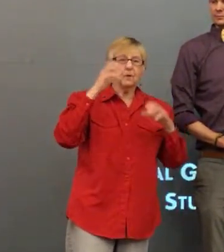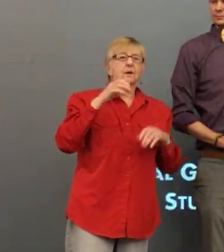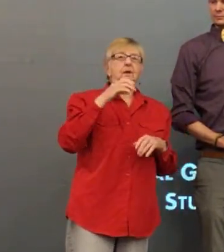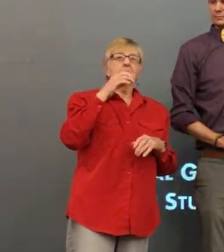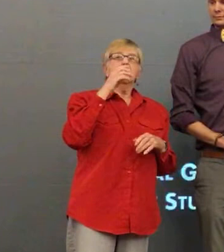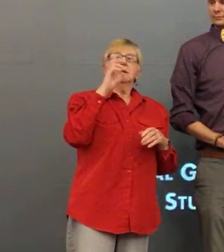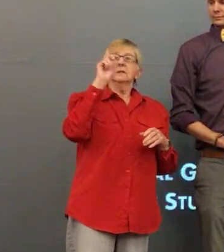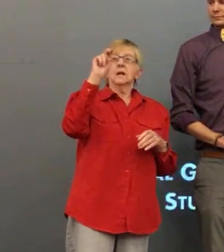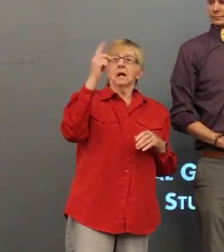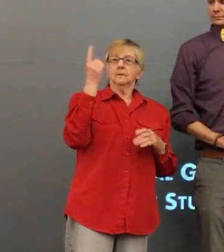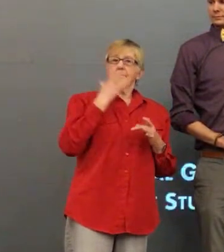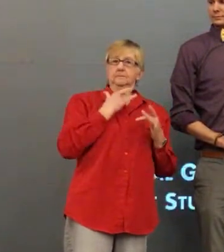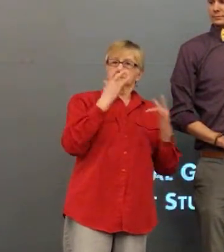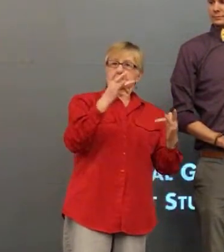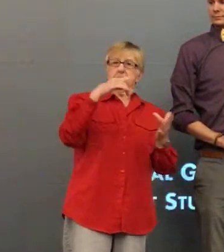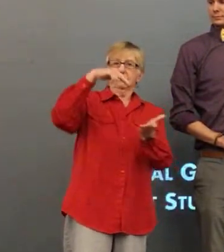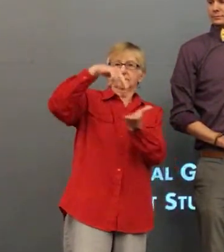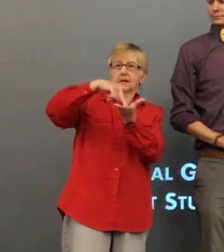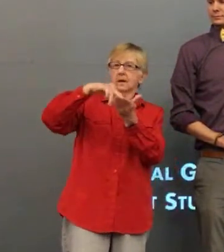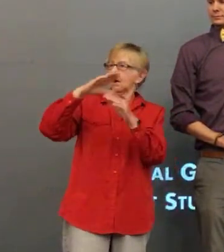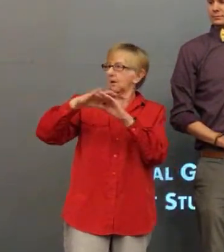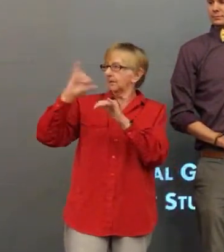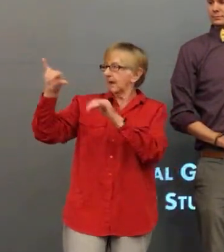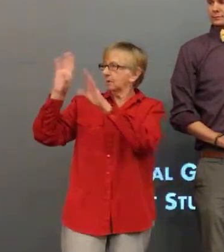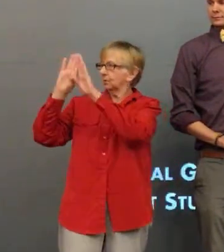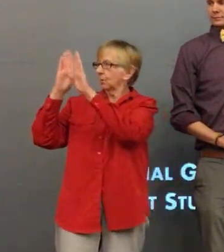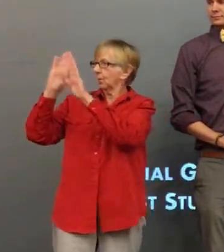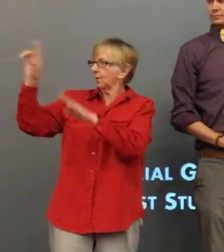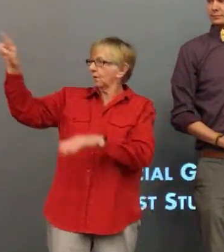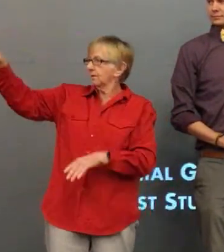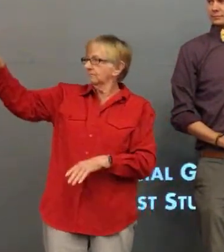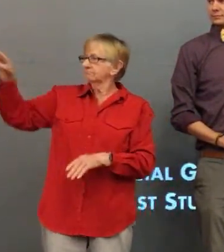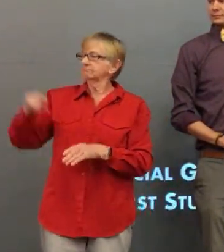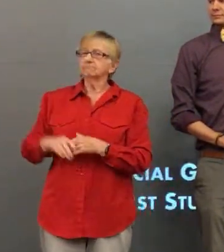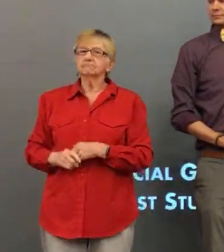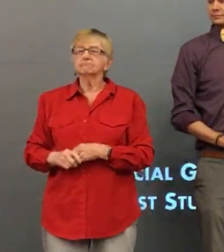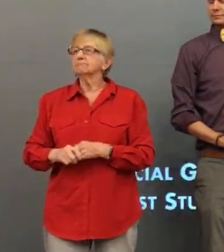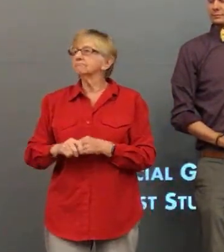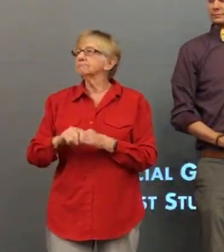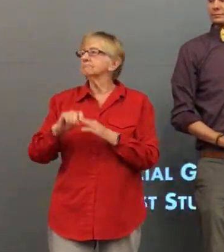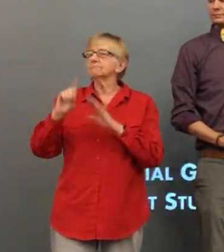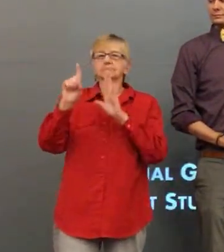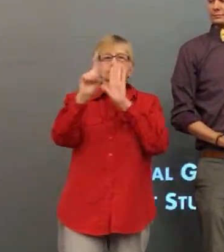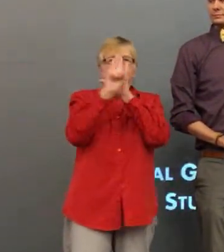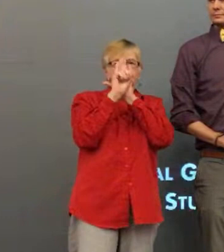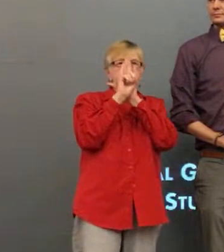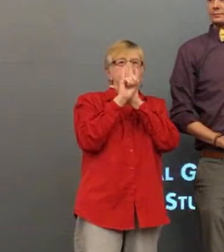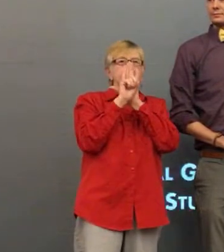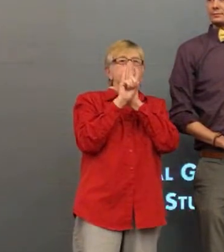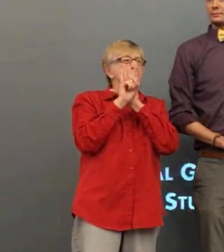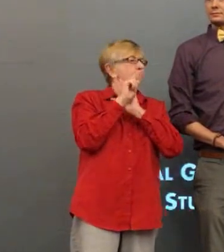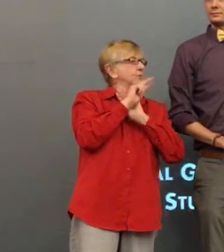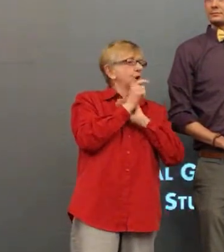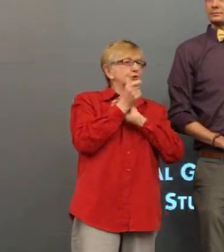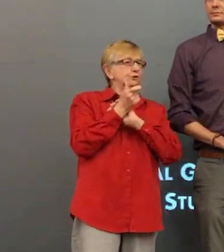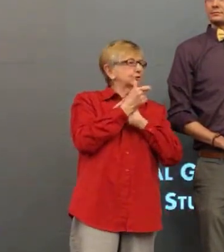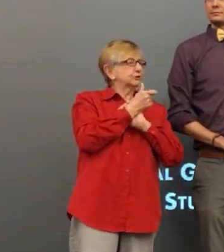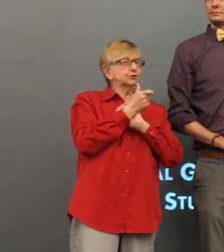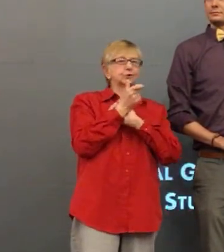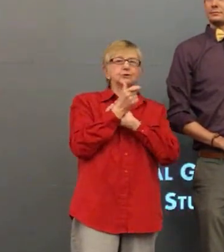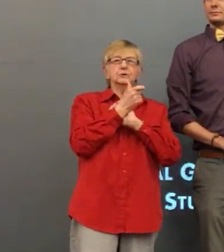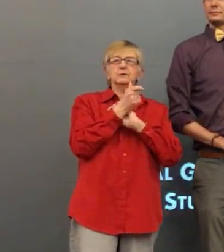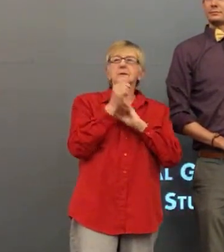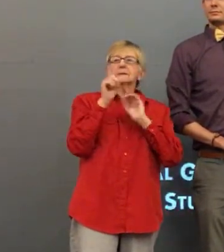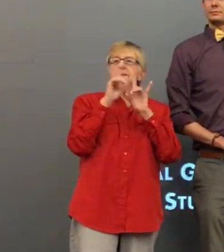It was girls basketball. Dawn typically would stand right by that door back there, up against the wall